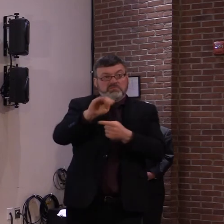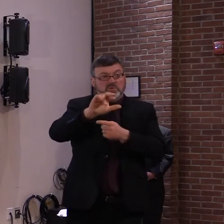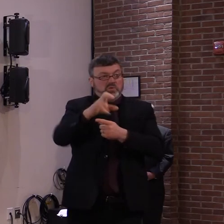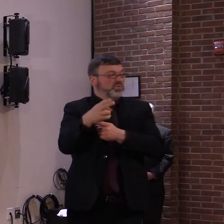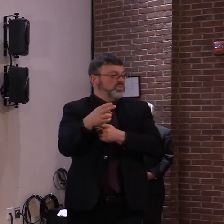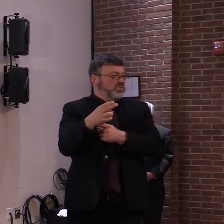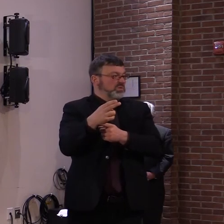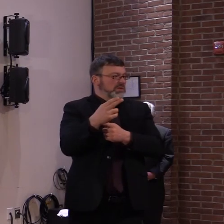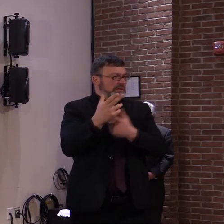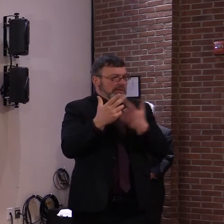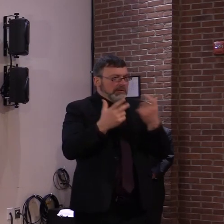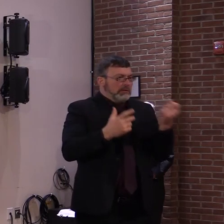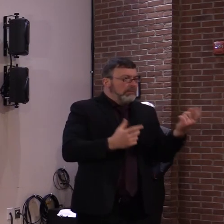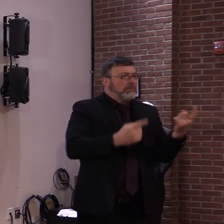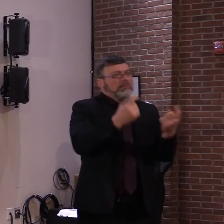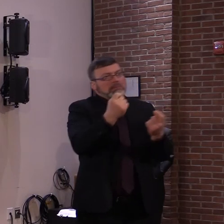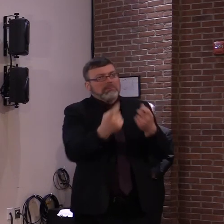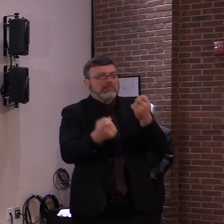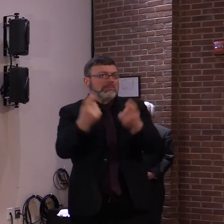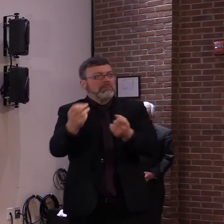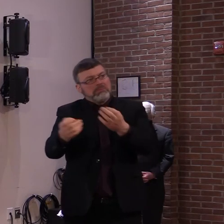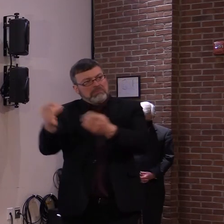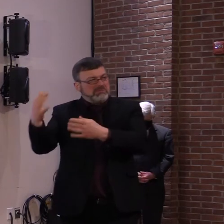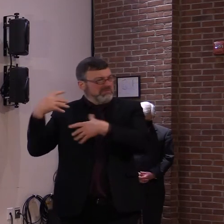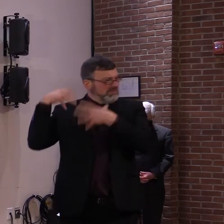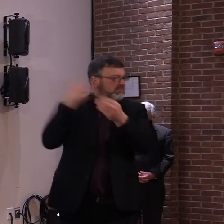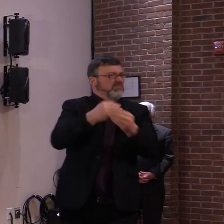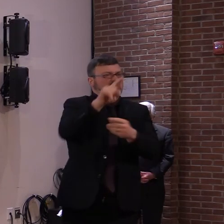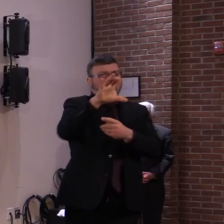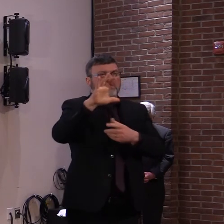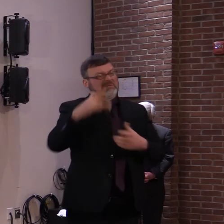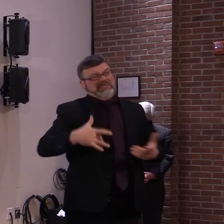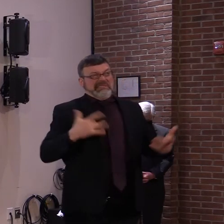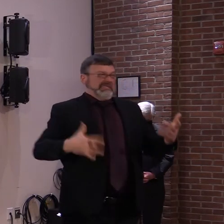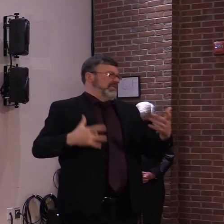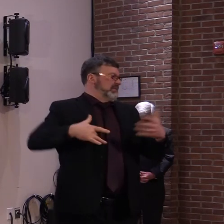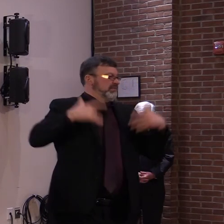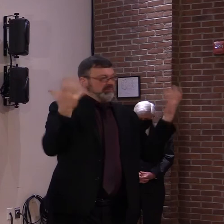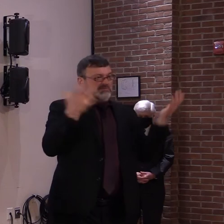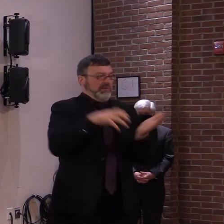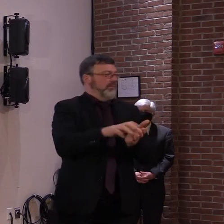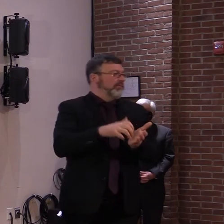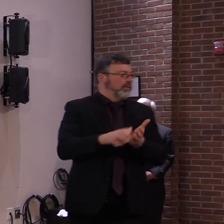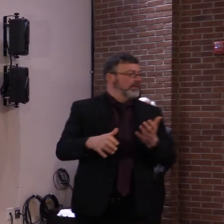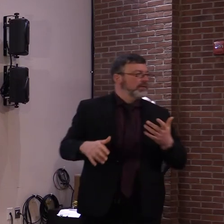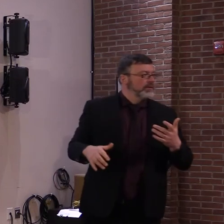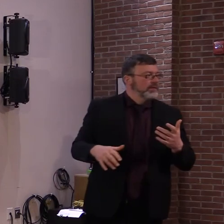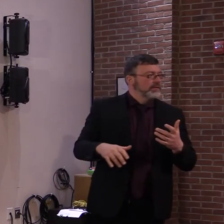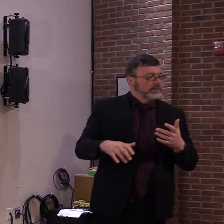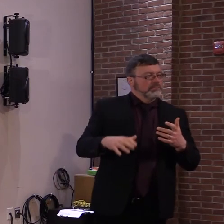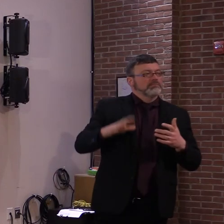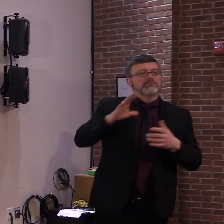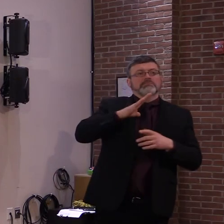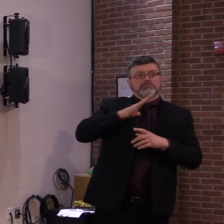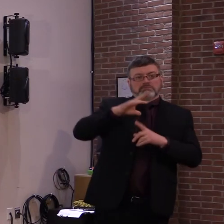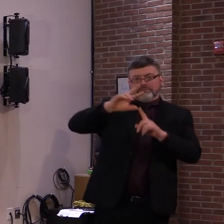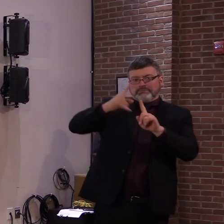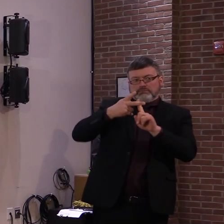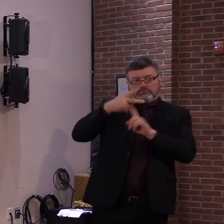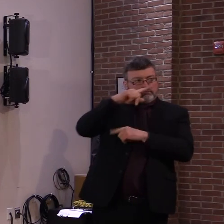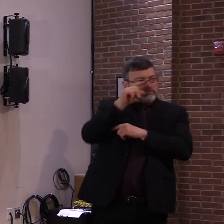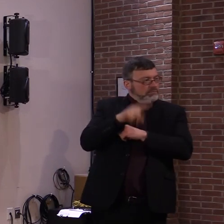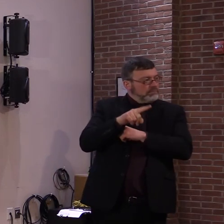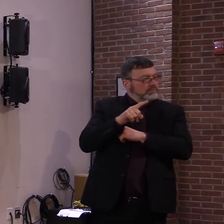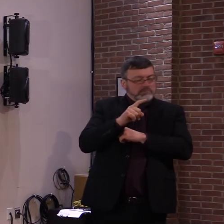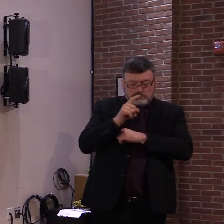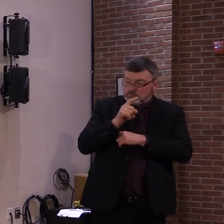gives some context. I appreciate that. My second question was just the state, when it tried to make enforced regulations, it generally takes a carrot and a